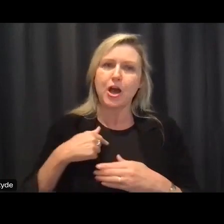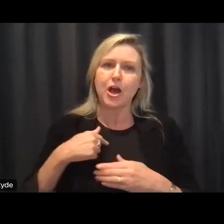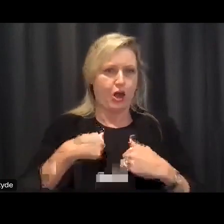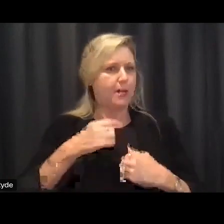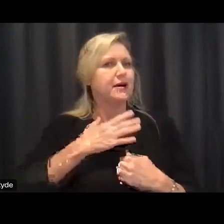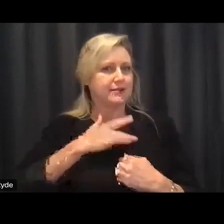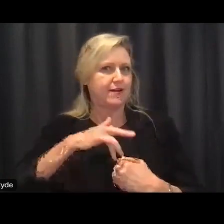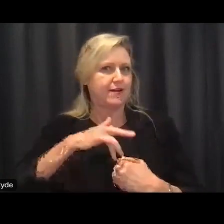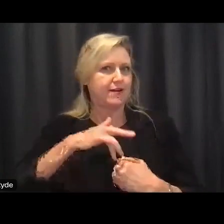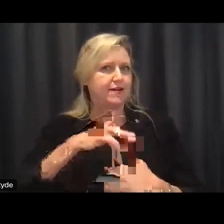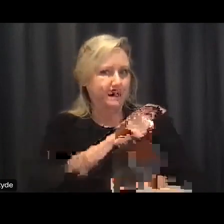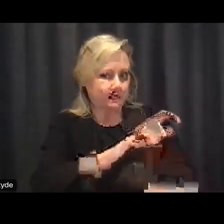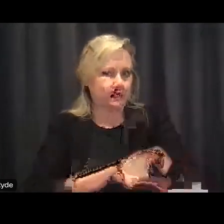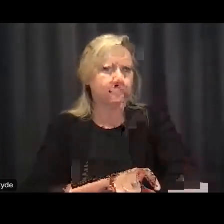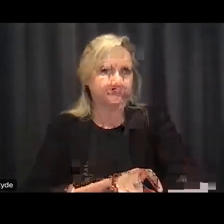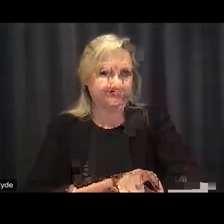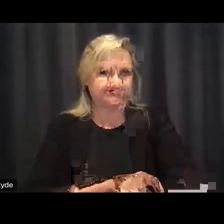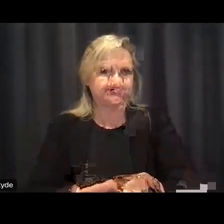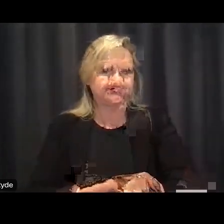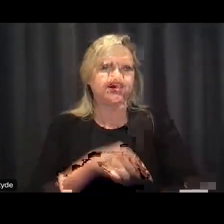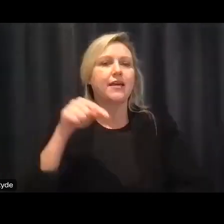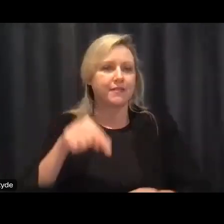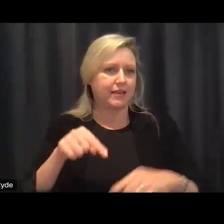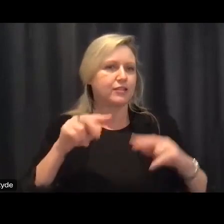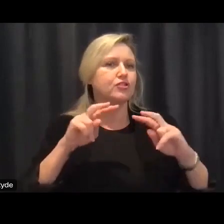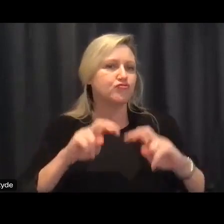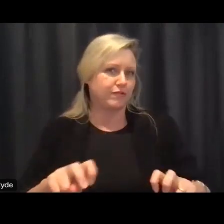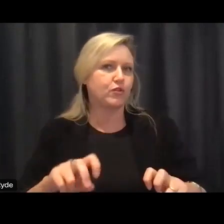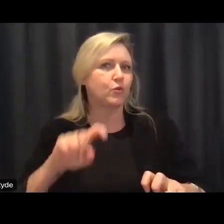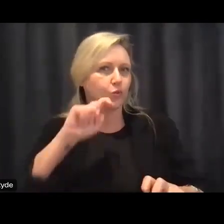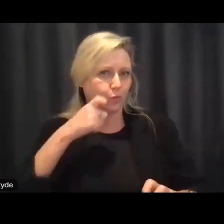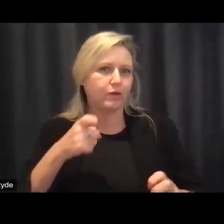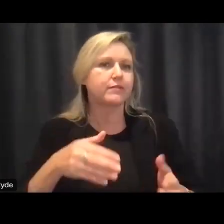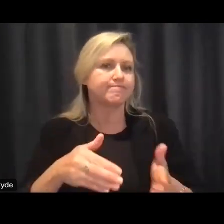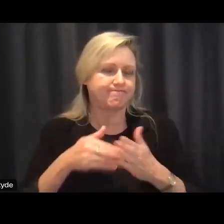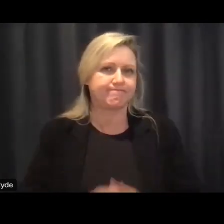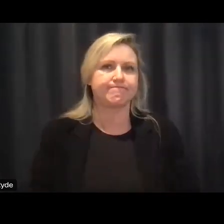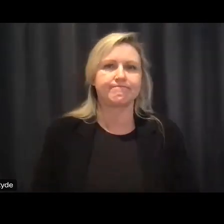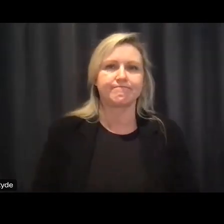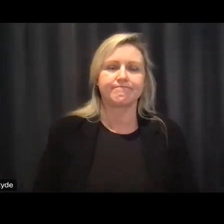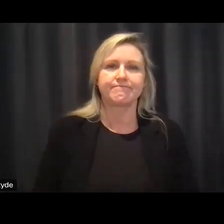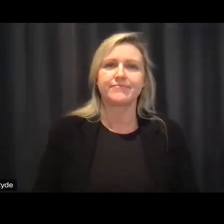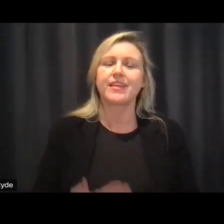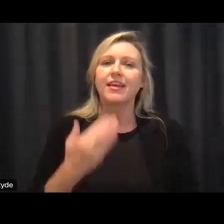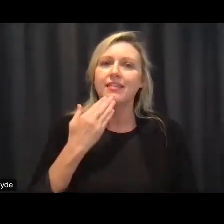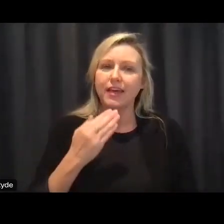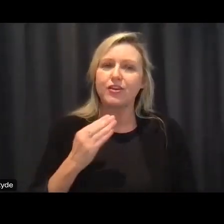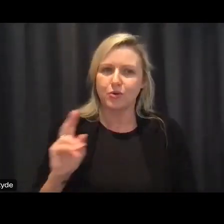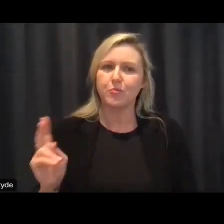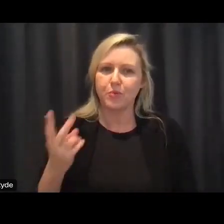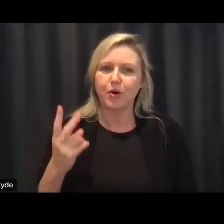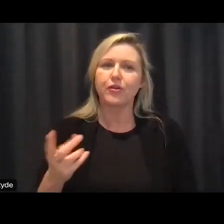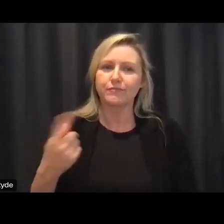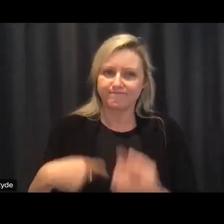going to get us there um so thank you uh for sharing all of that um uh i'm